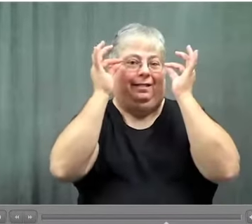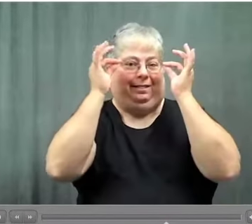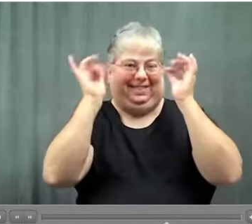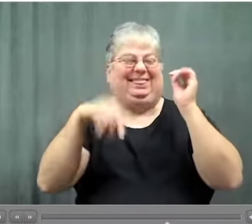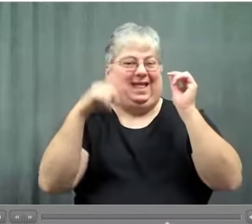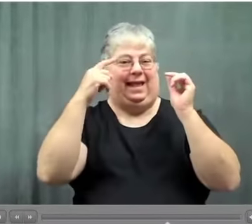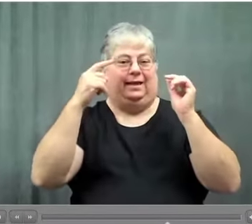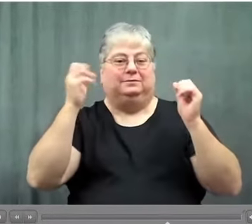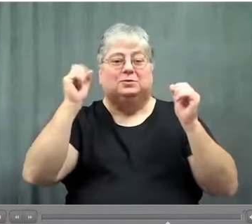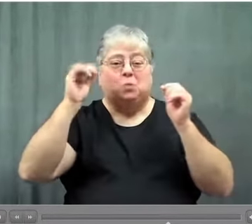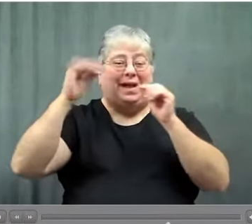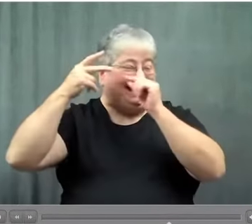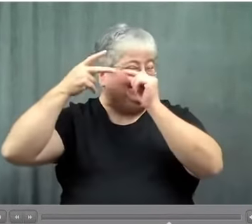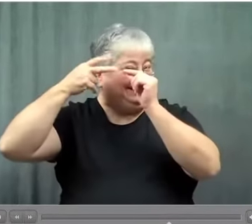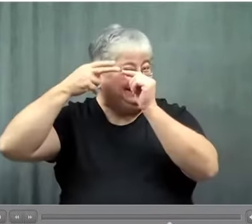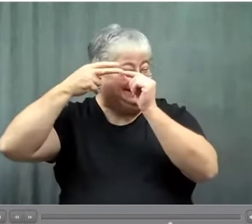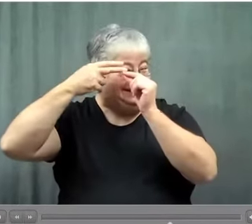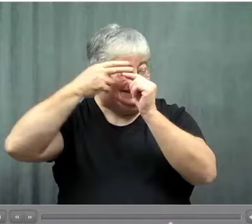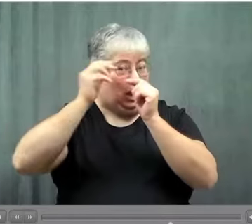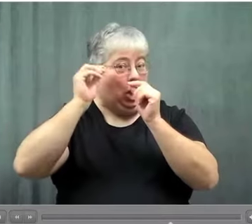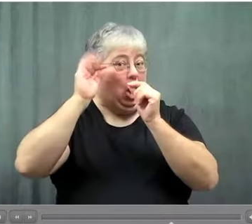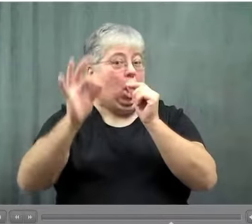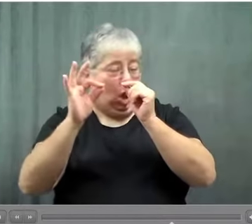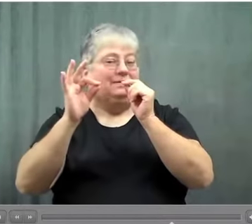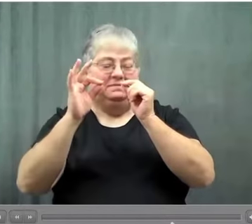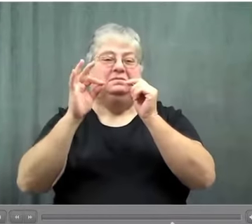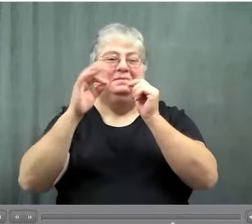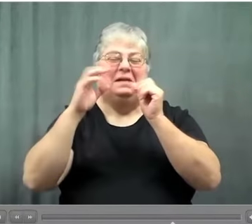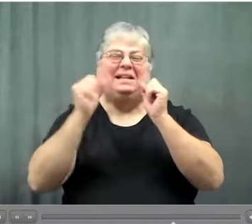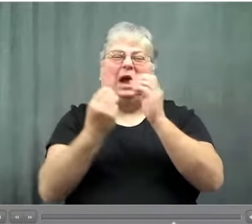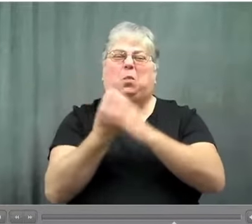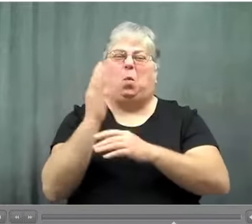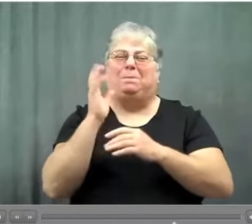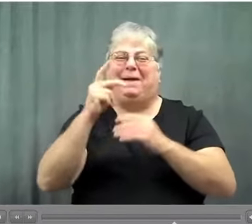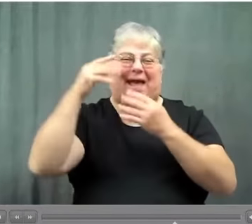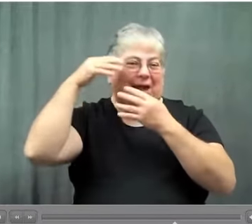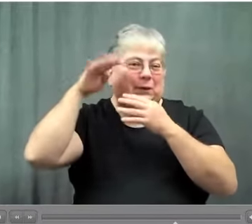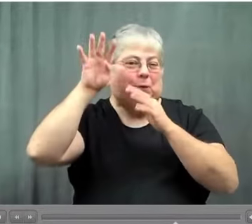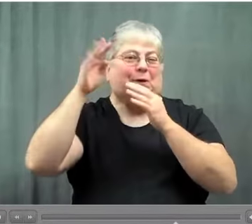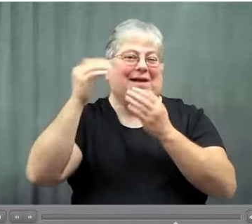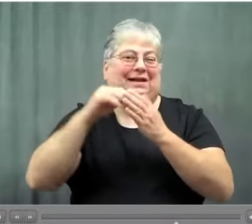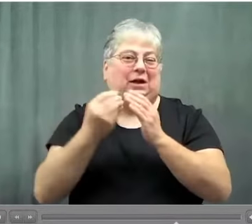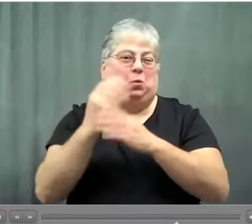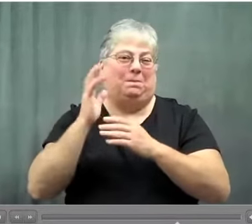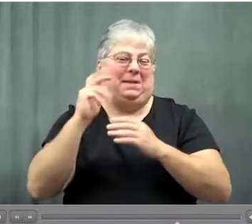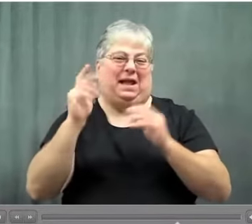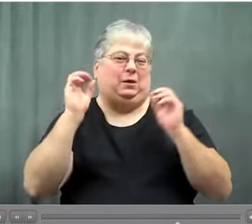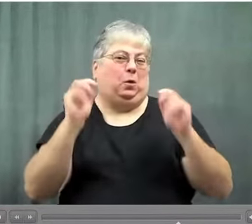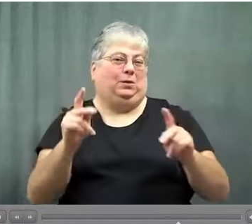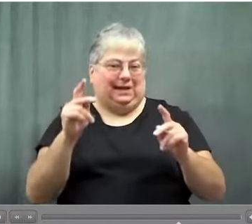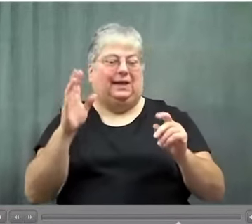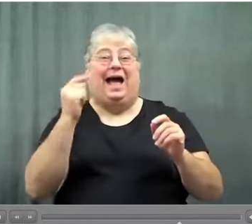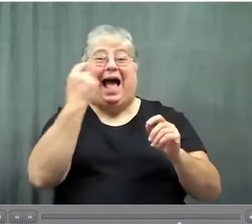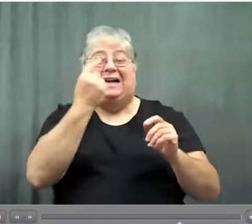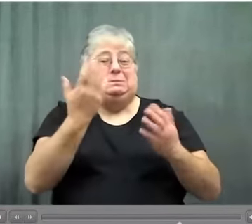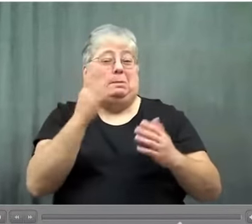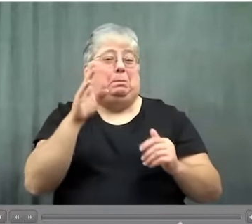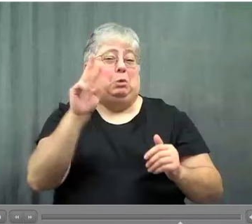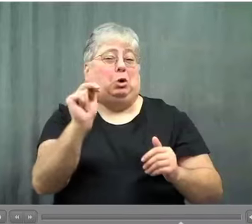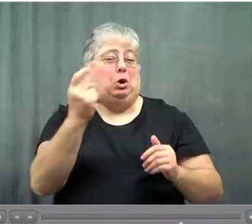But with that problem with her eyelashes gluing shut she needed to cut them off. But it's okay because her